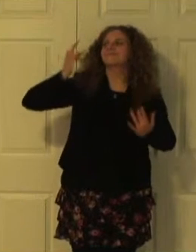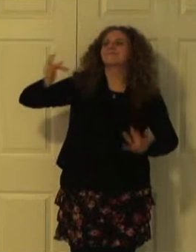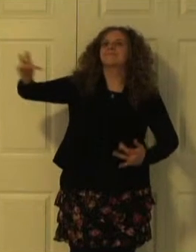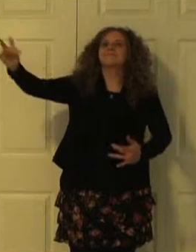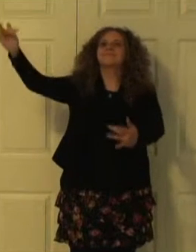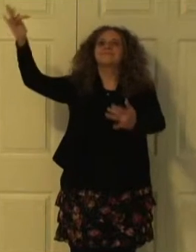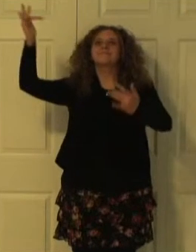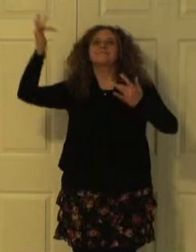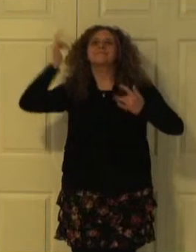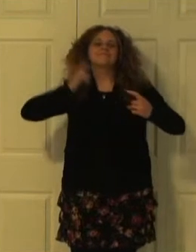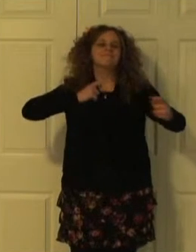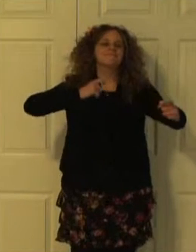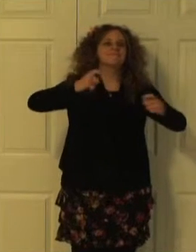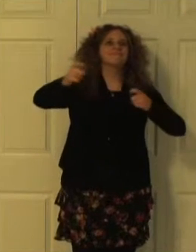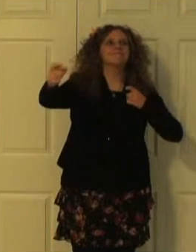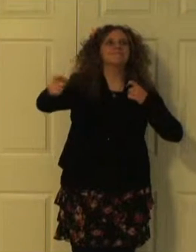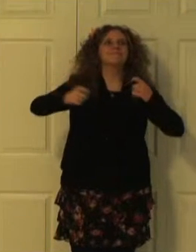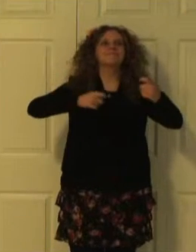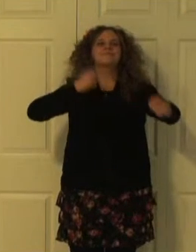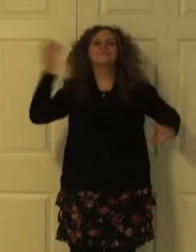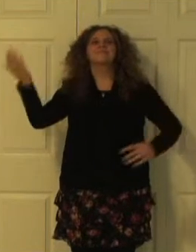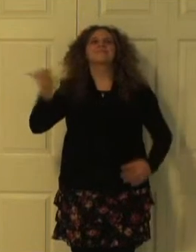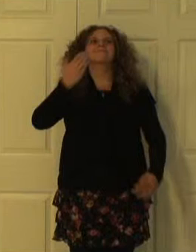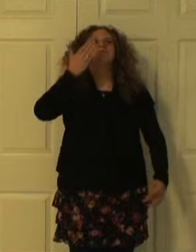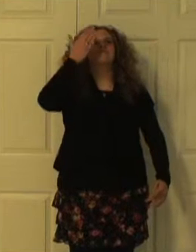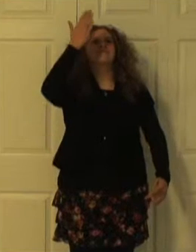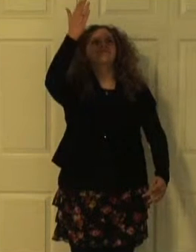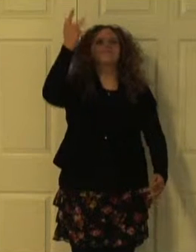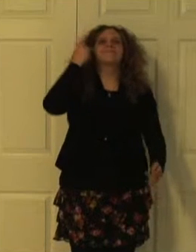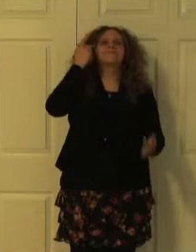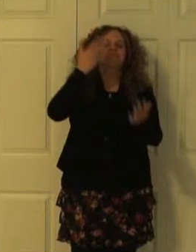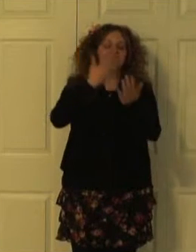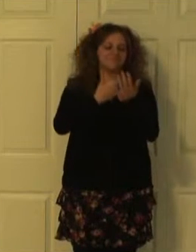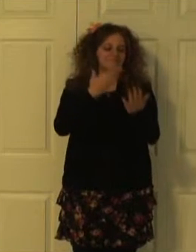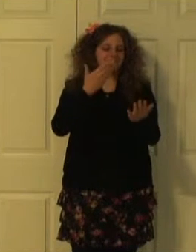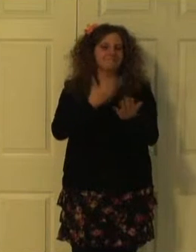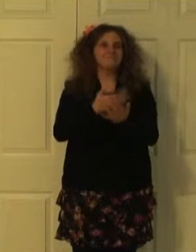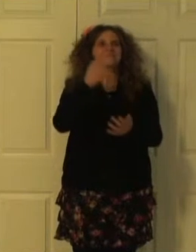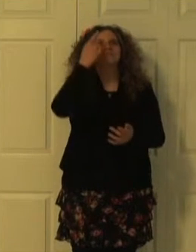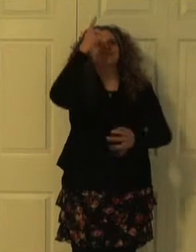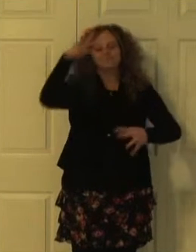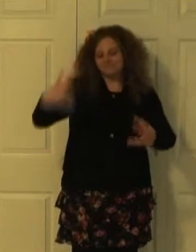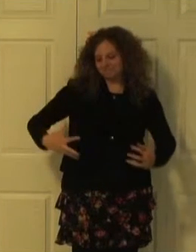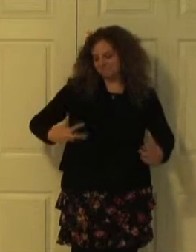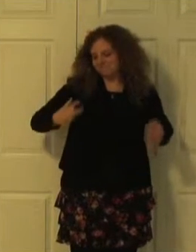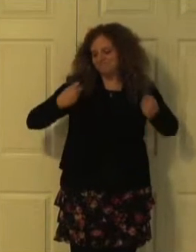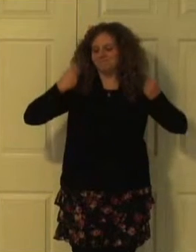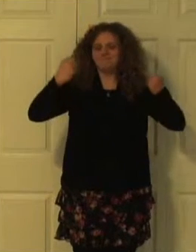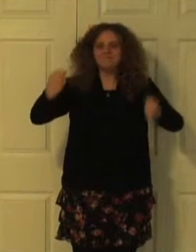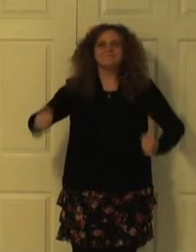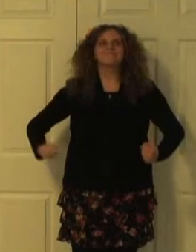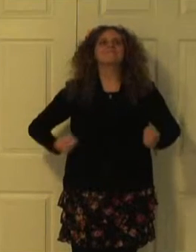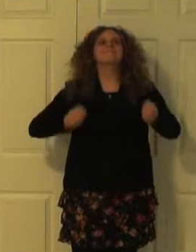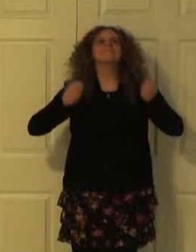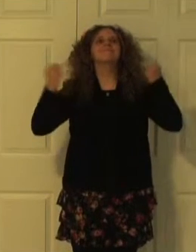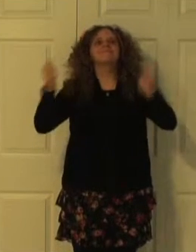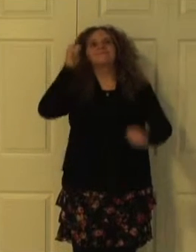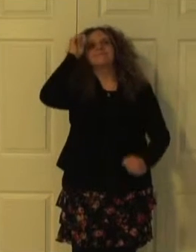reigns. He has proven His might. His arm outstretched